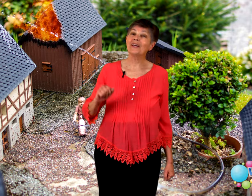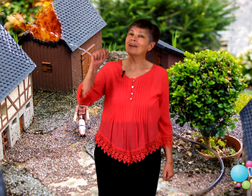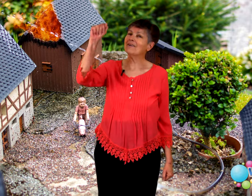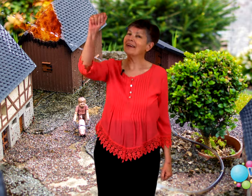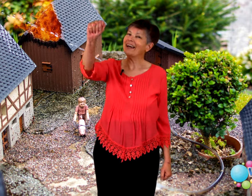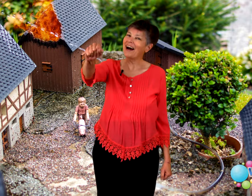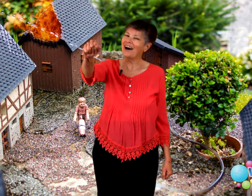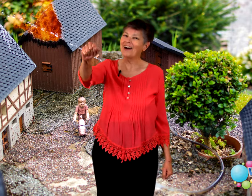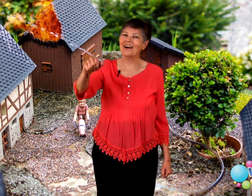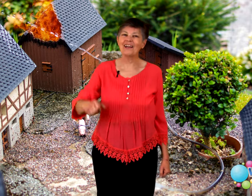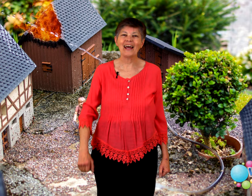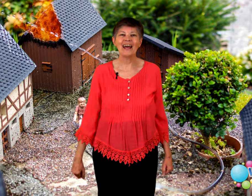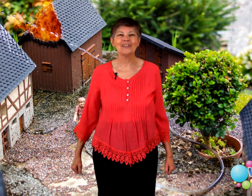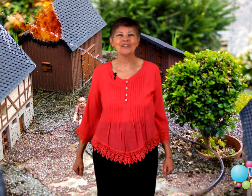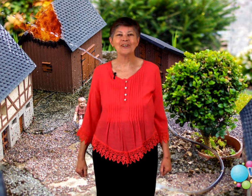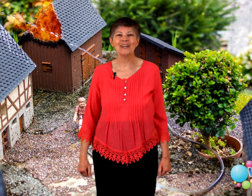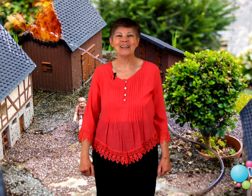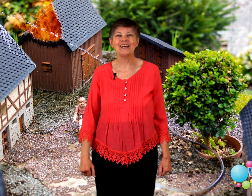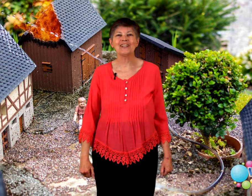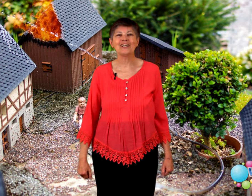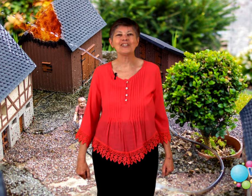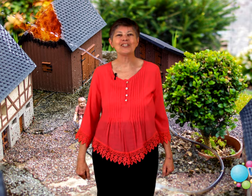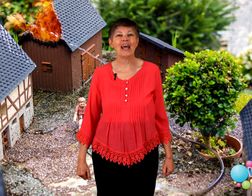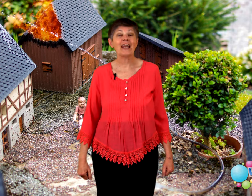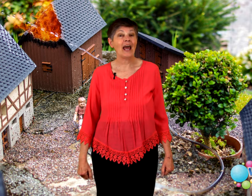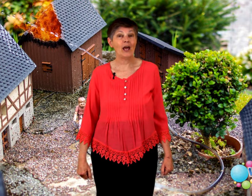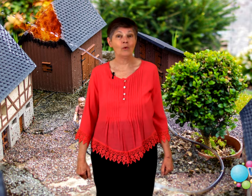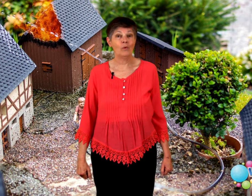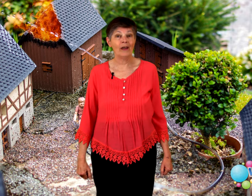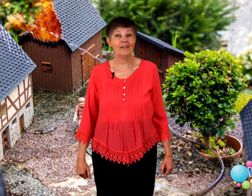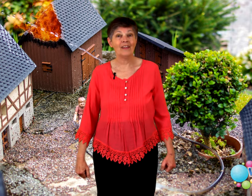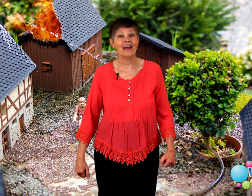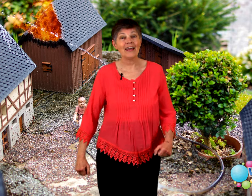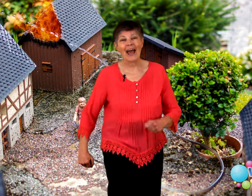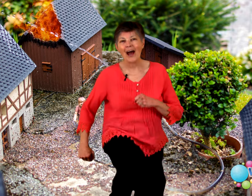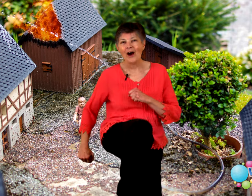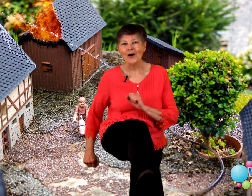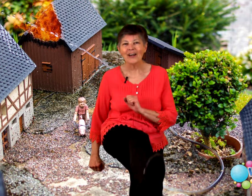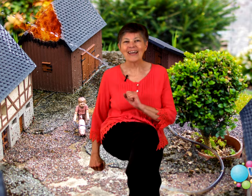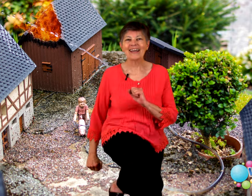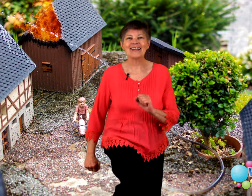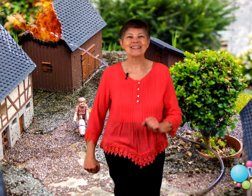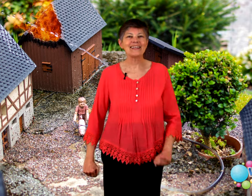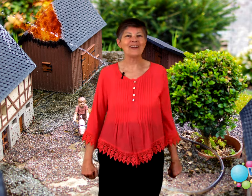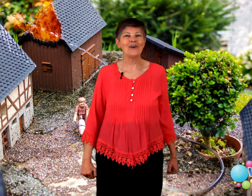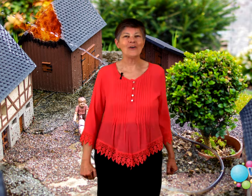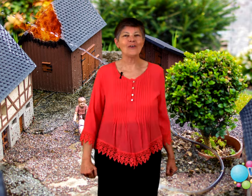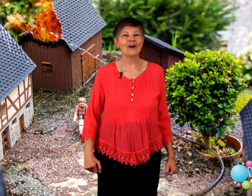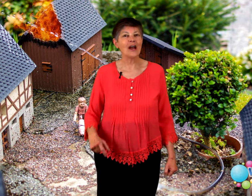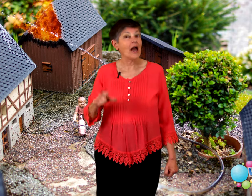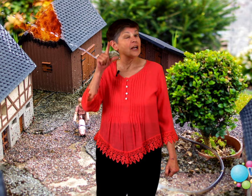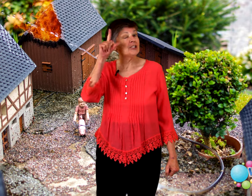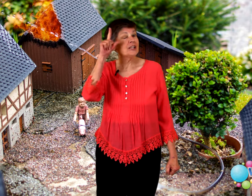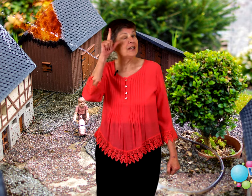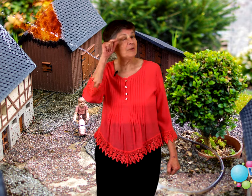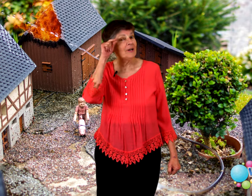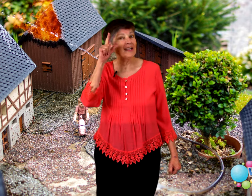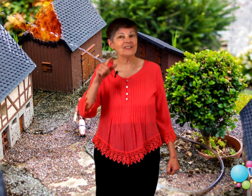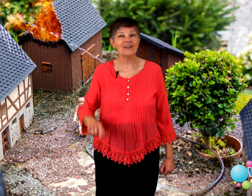'Leary hung a lantern in the shed. And when the cow kicked over, she winked